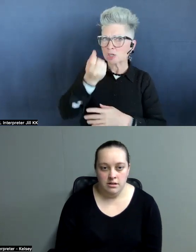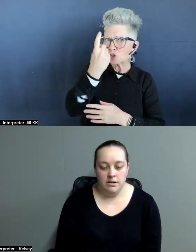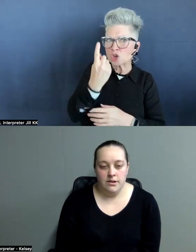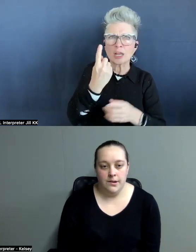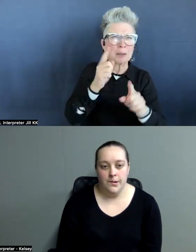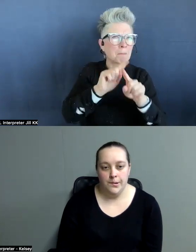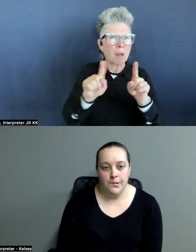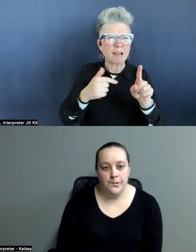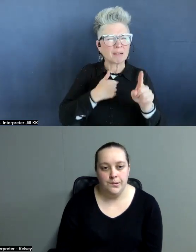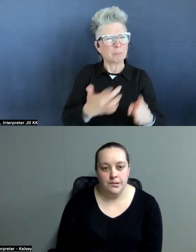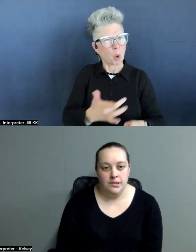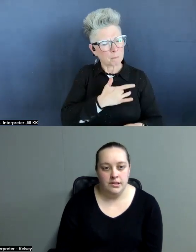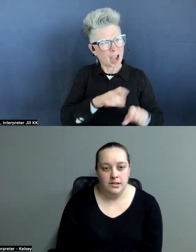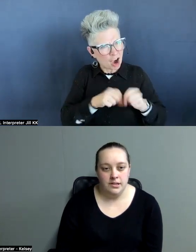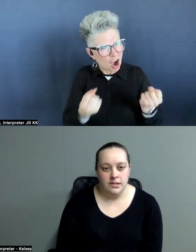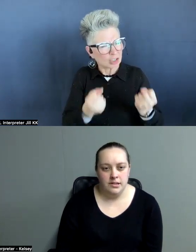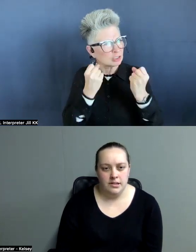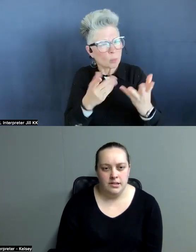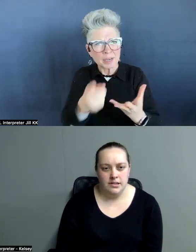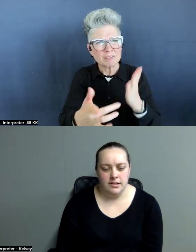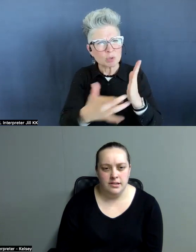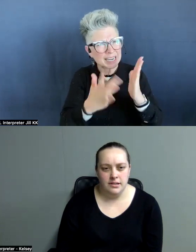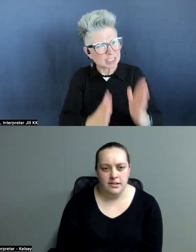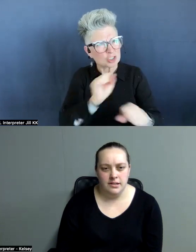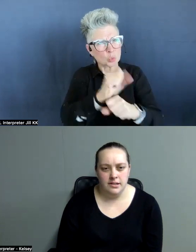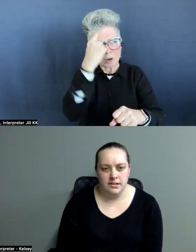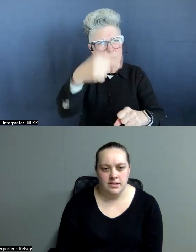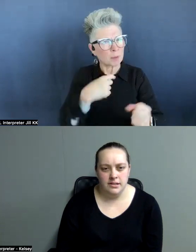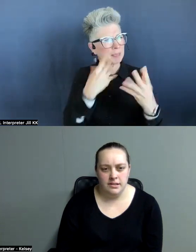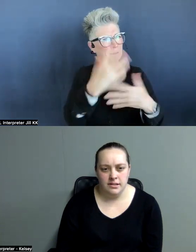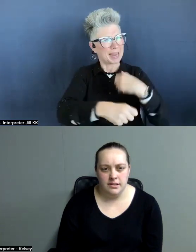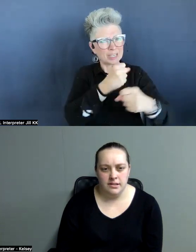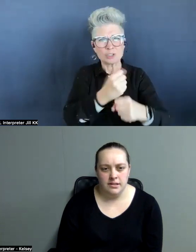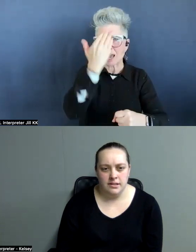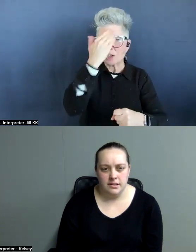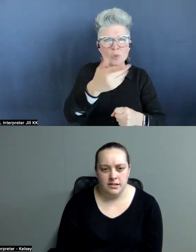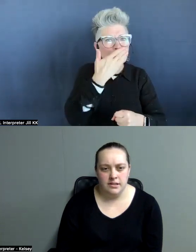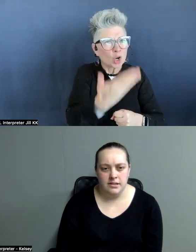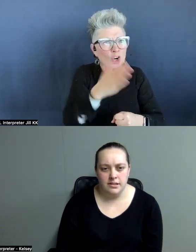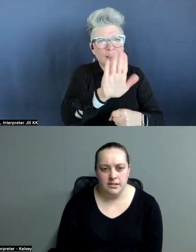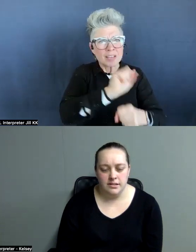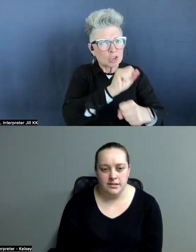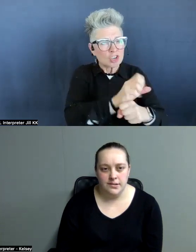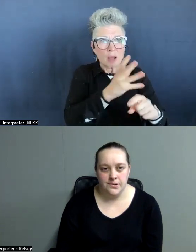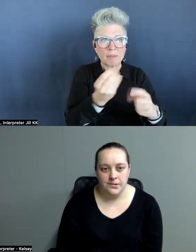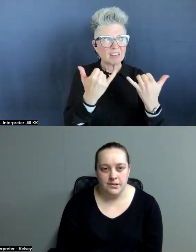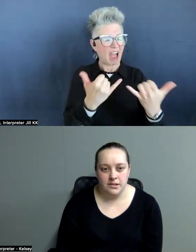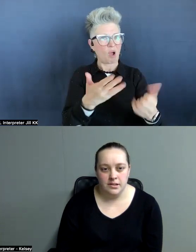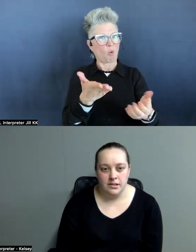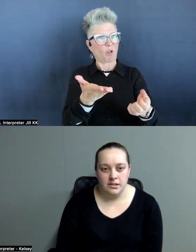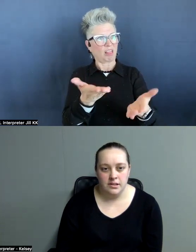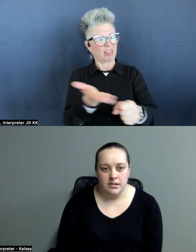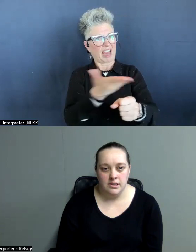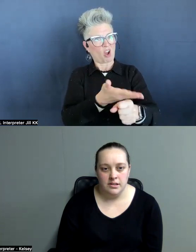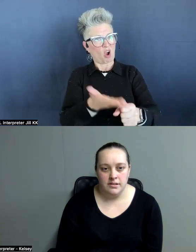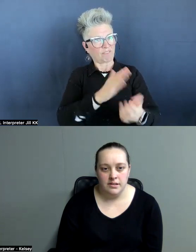of those technicians had worked for me over the years. I knew how good they were at their job. And here they were being laid off and their jobs